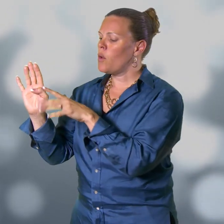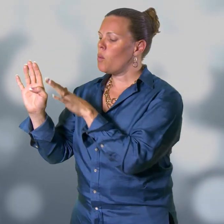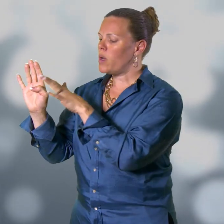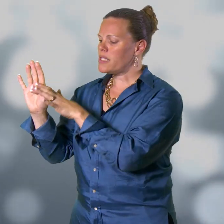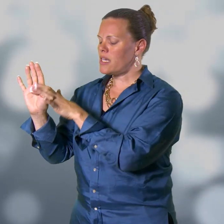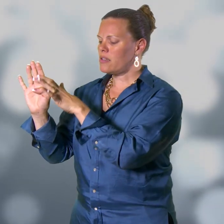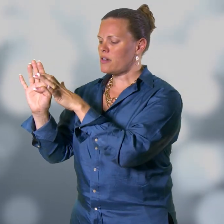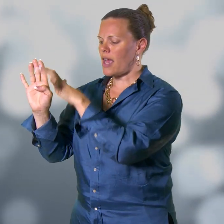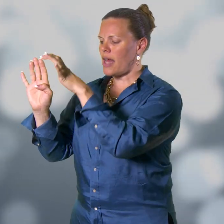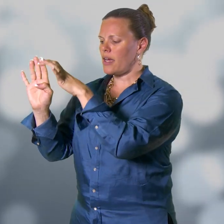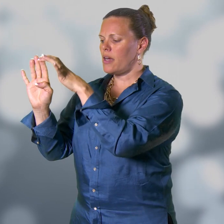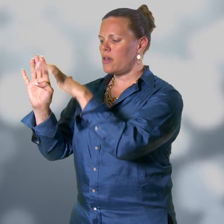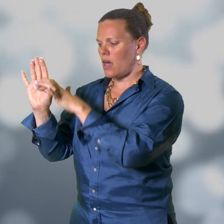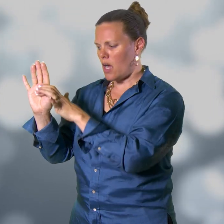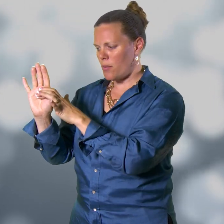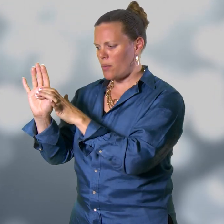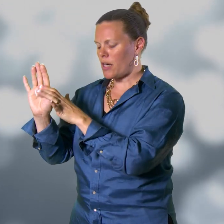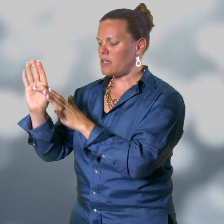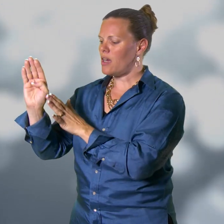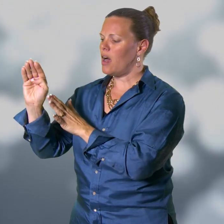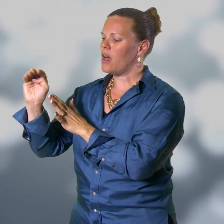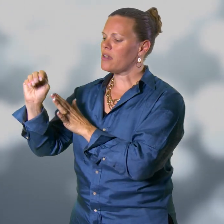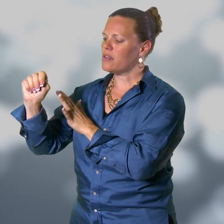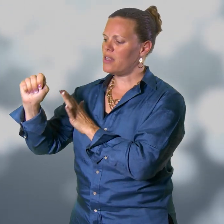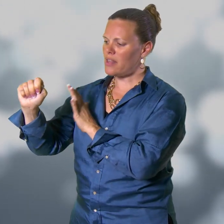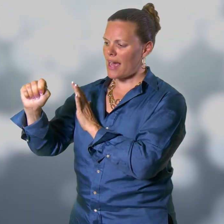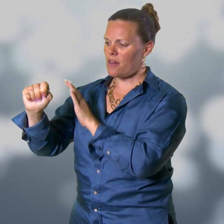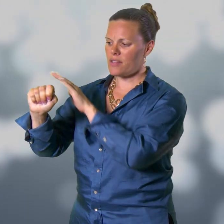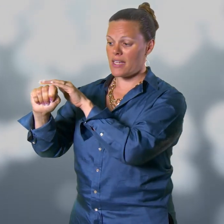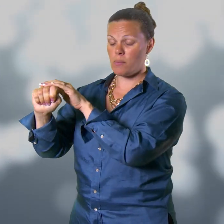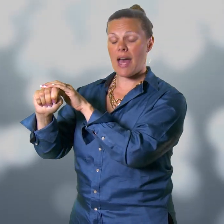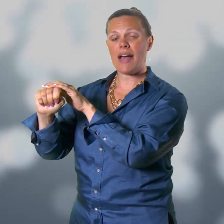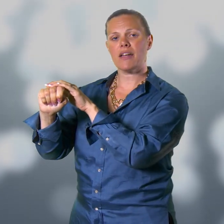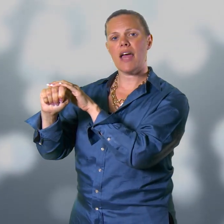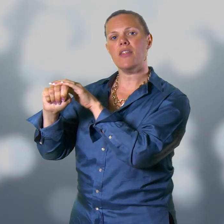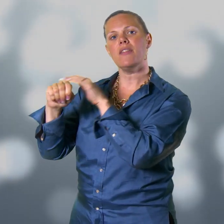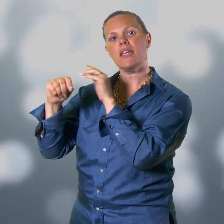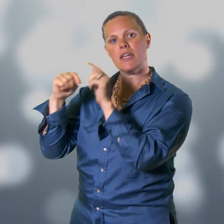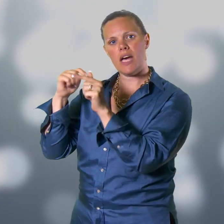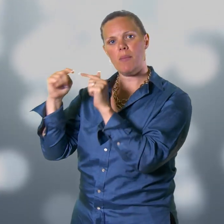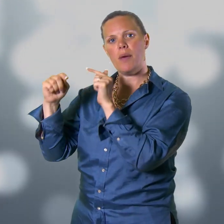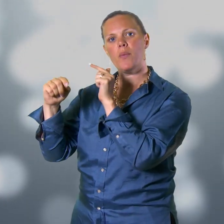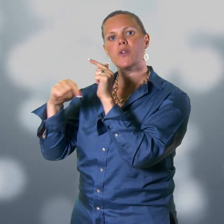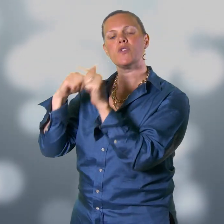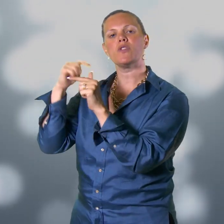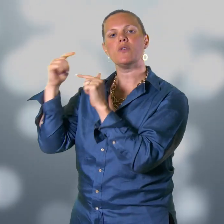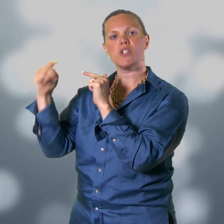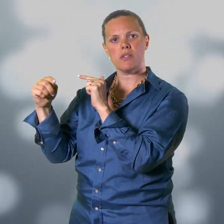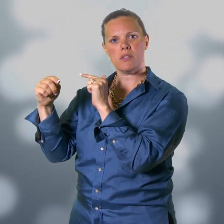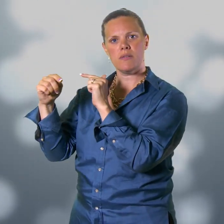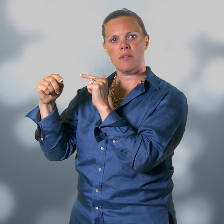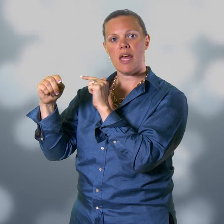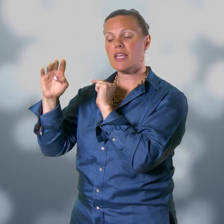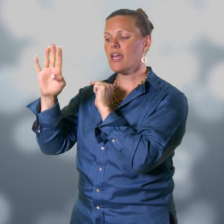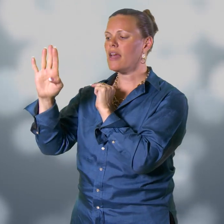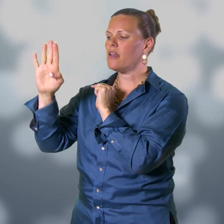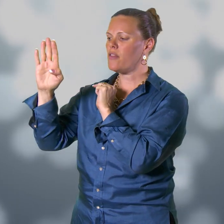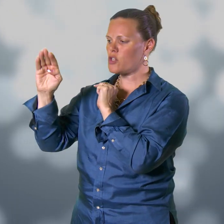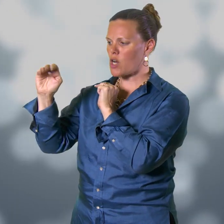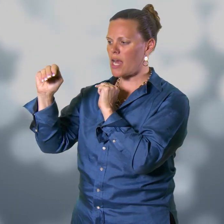Once they learn how to calm the barking dog, then the owl flies back. And then they can come up with solutions. And again, they're trying